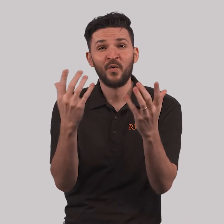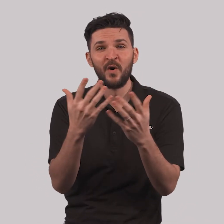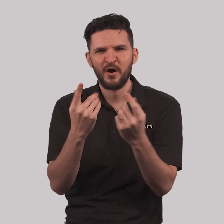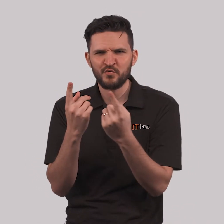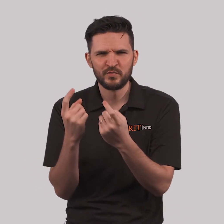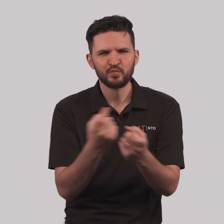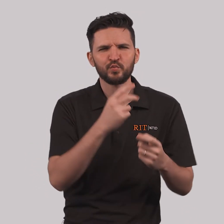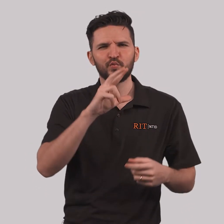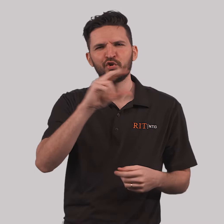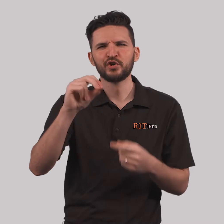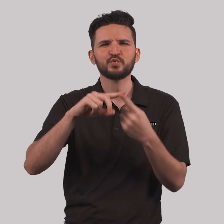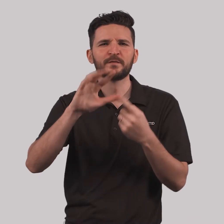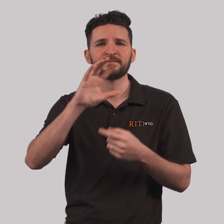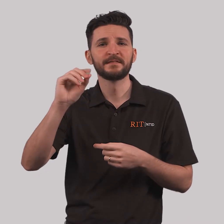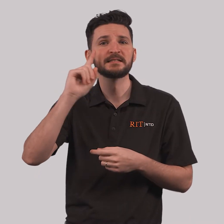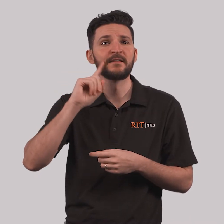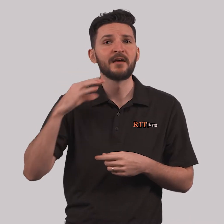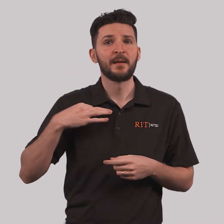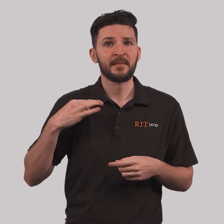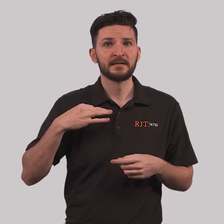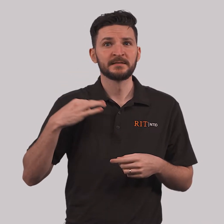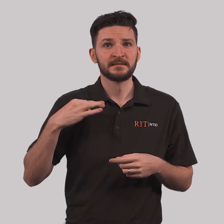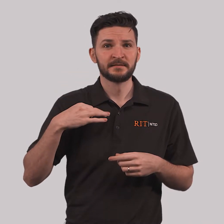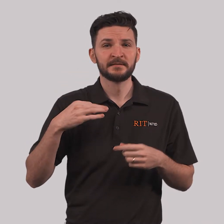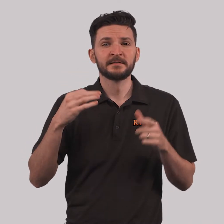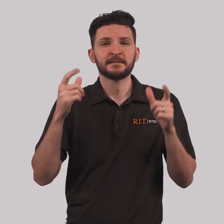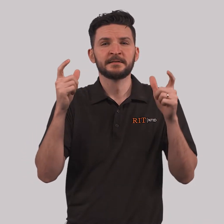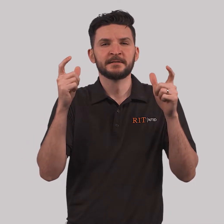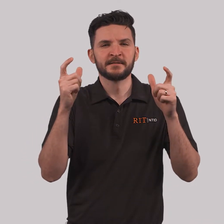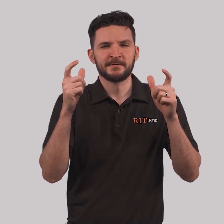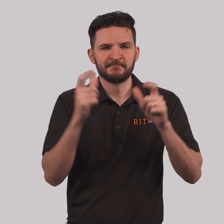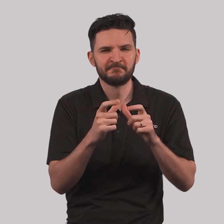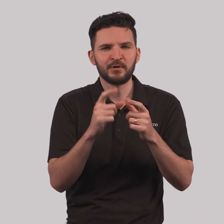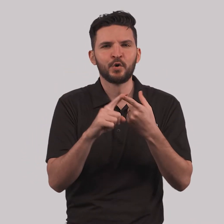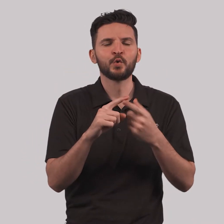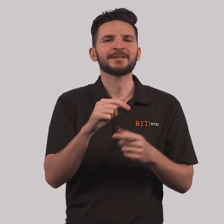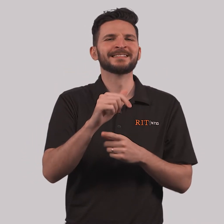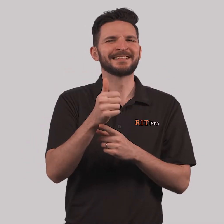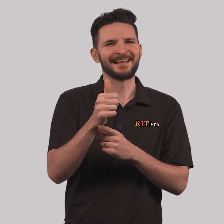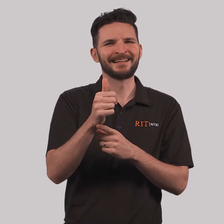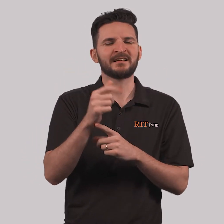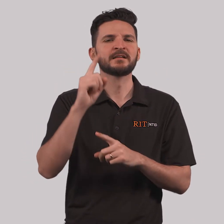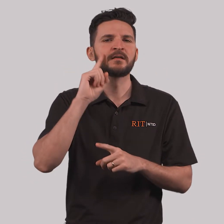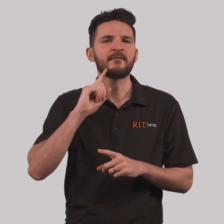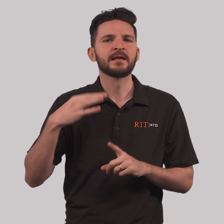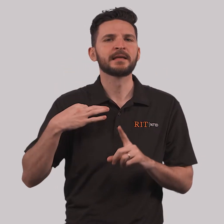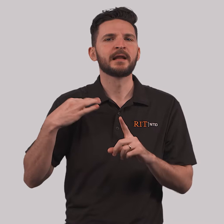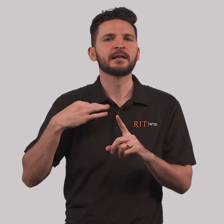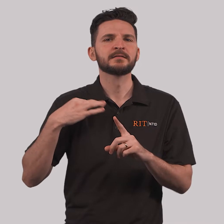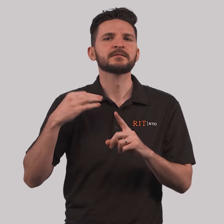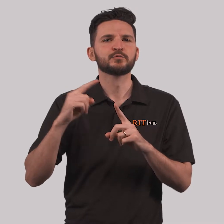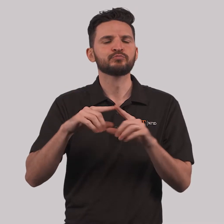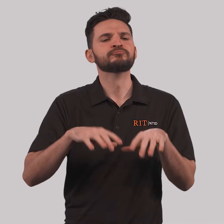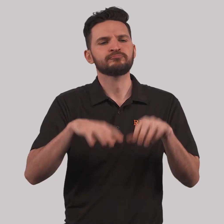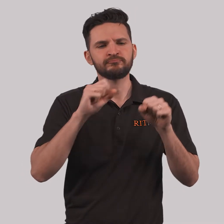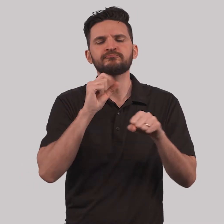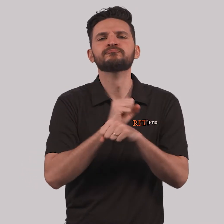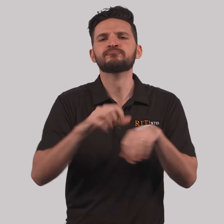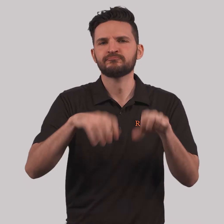They aim to recruit 30 to 50 deaf applicants for the FSOT, with the goal of having at least 10